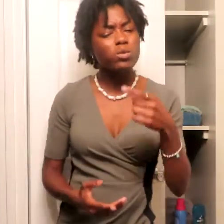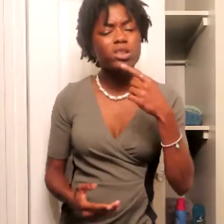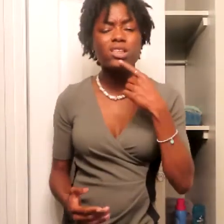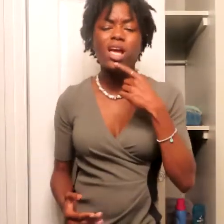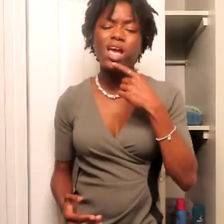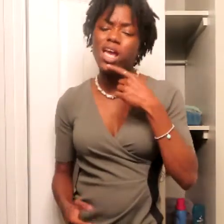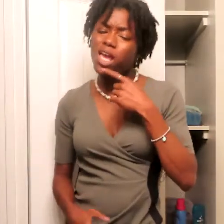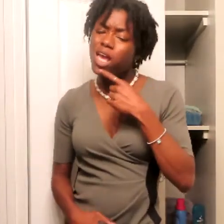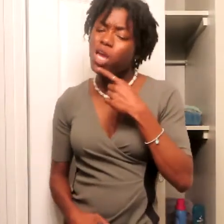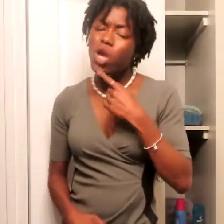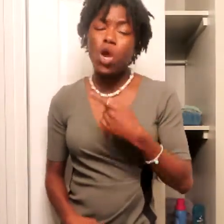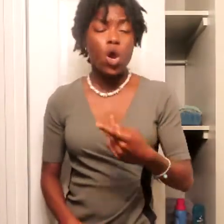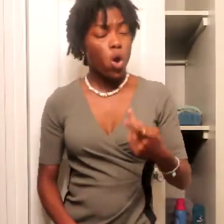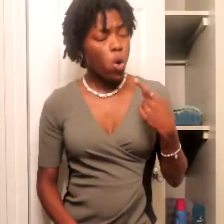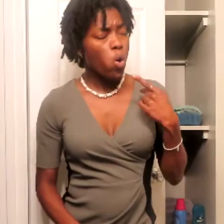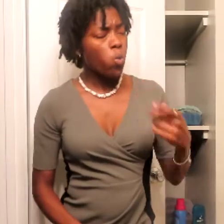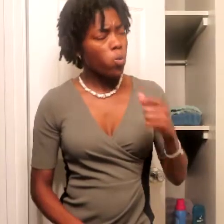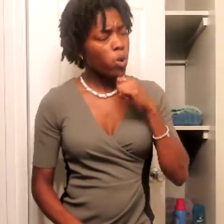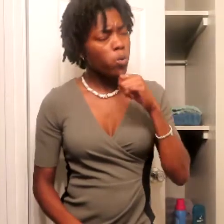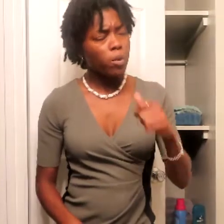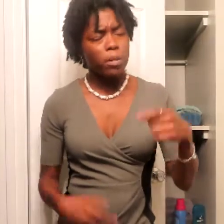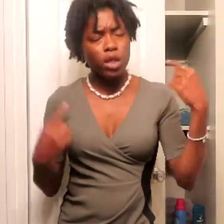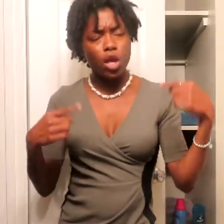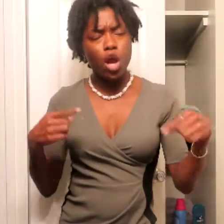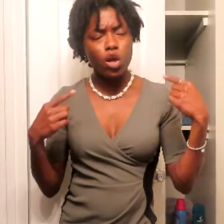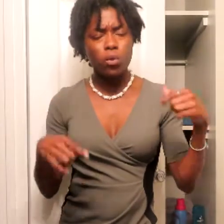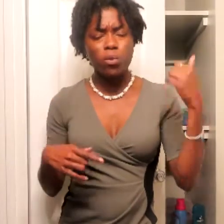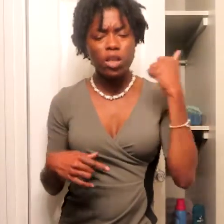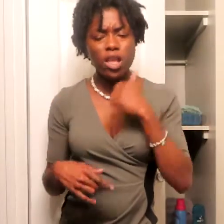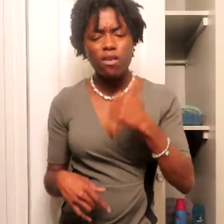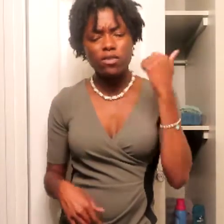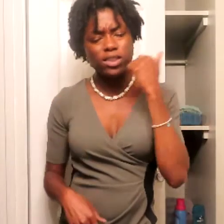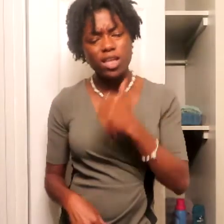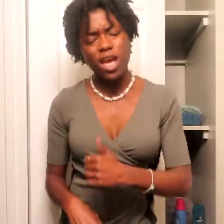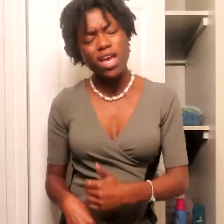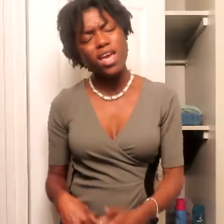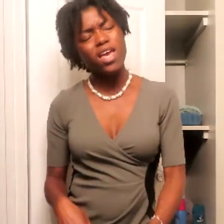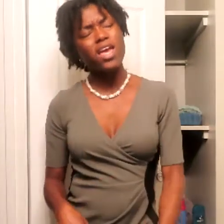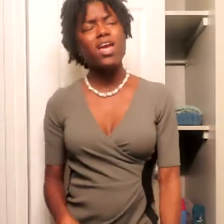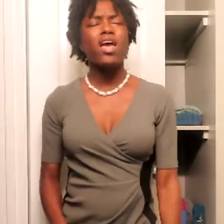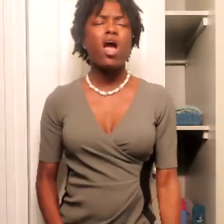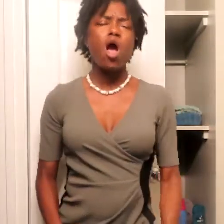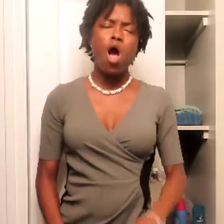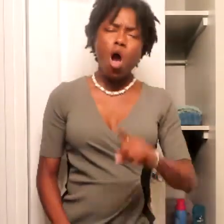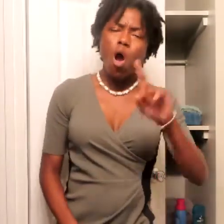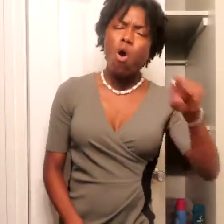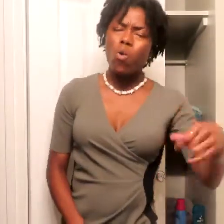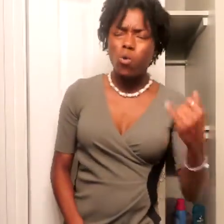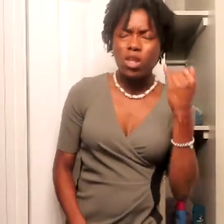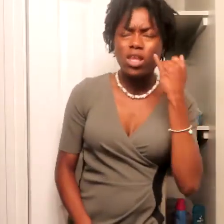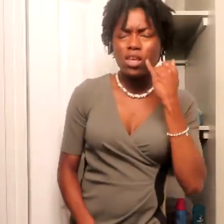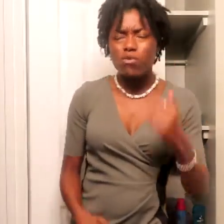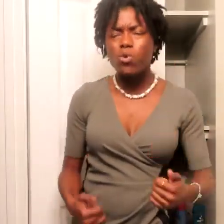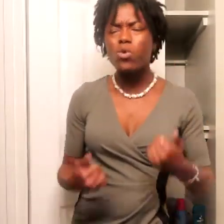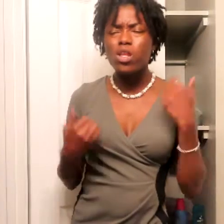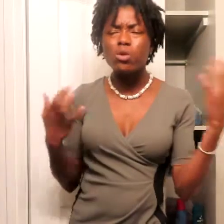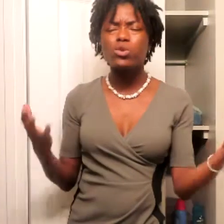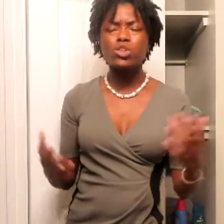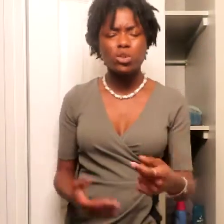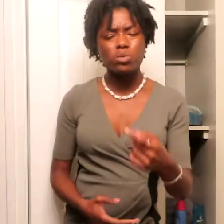say Oh, it wouldn't be all you in every day Only if you hear what you